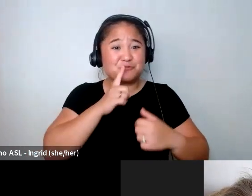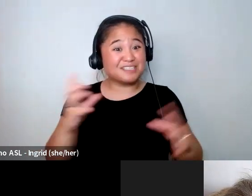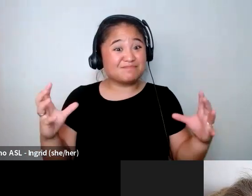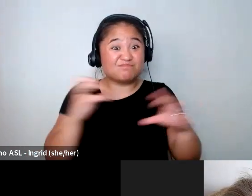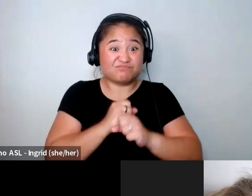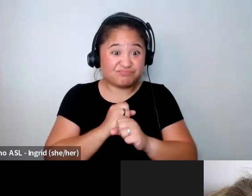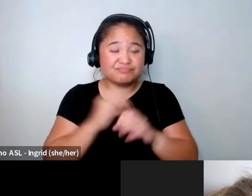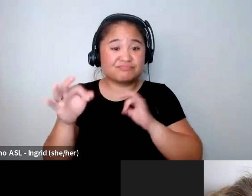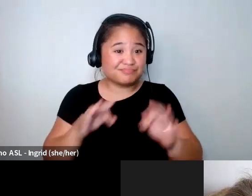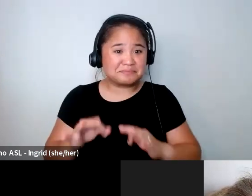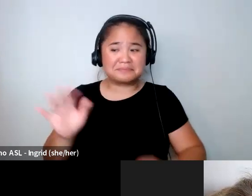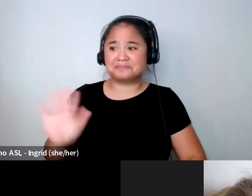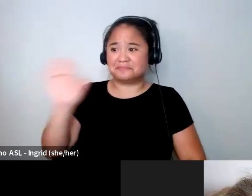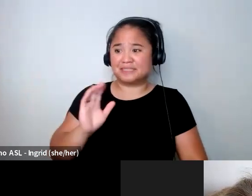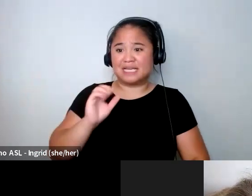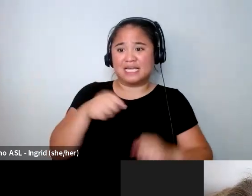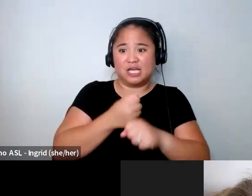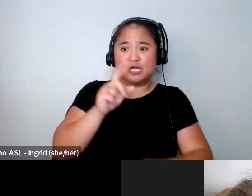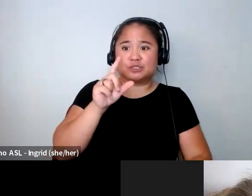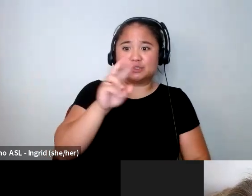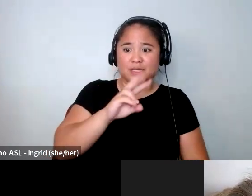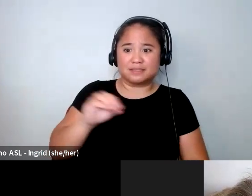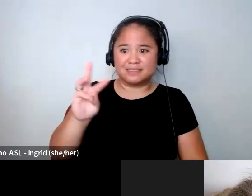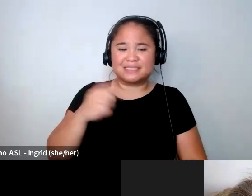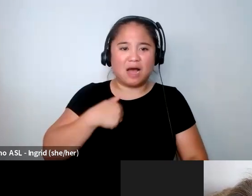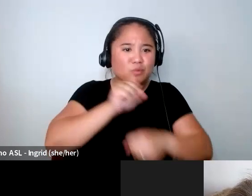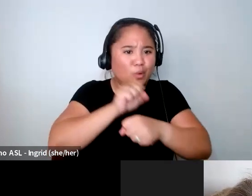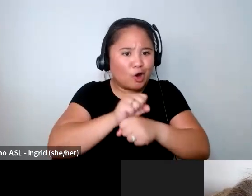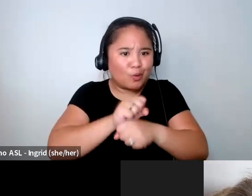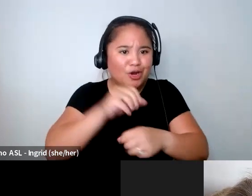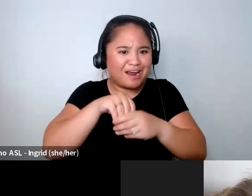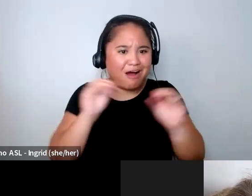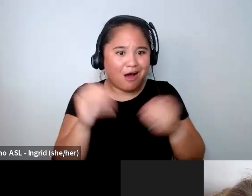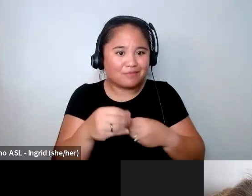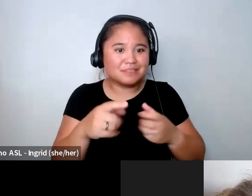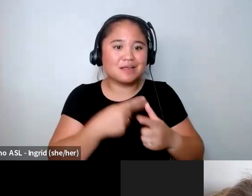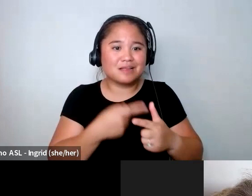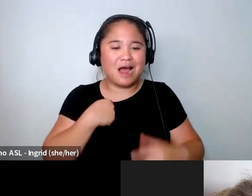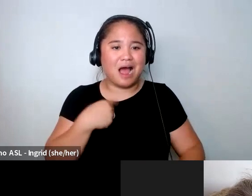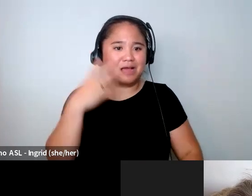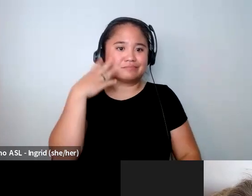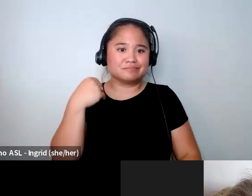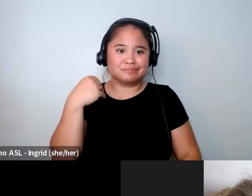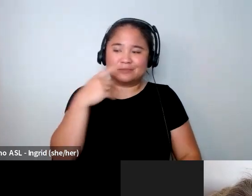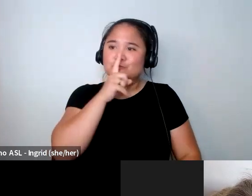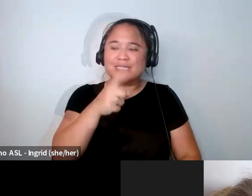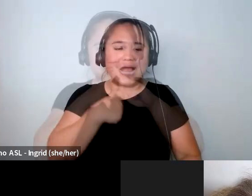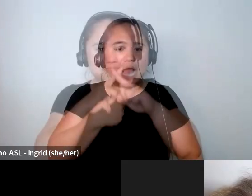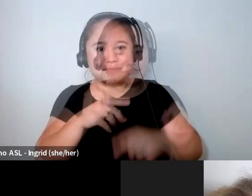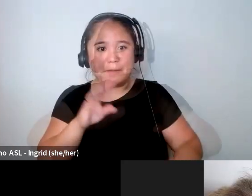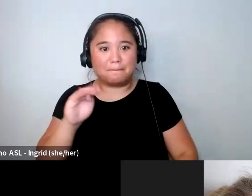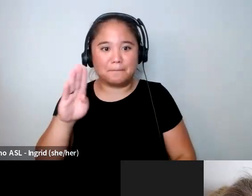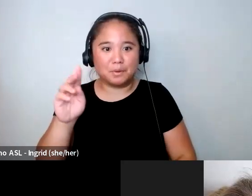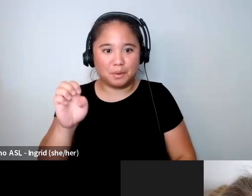2006 I was in my cubicle at work and I was going through the pages of InTouch magazine